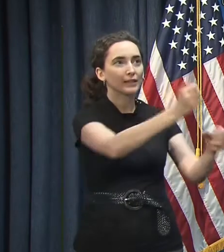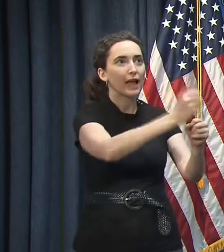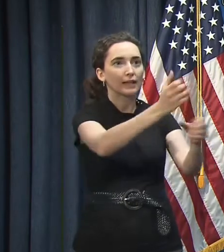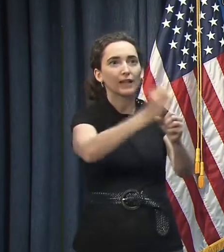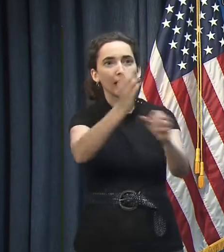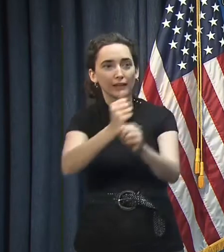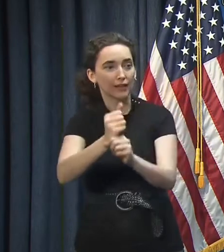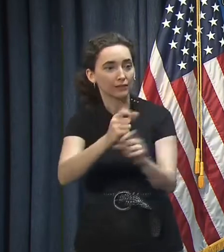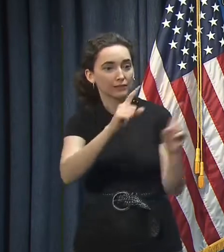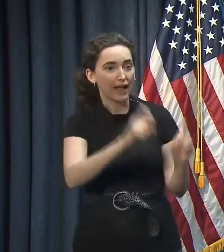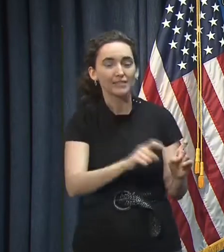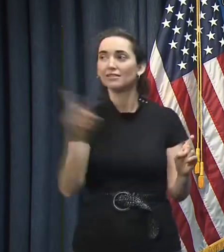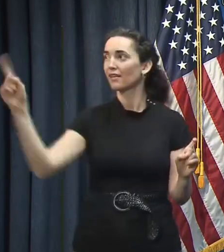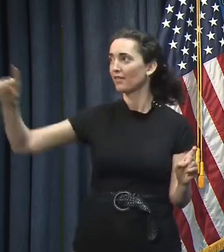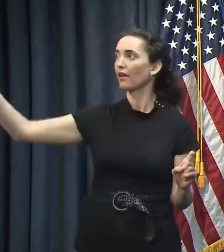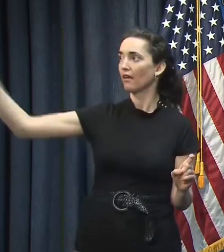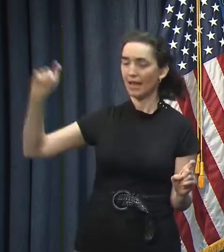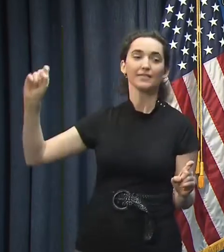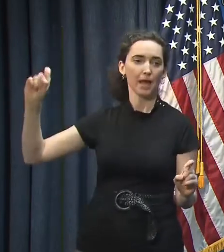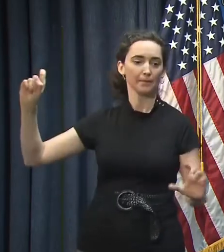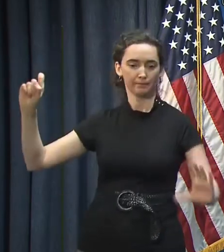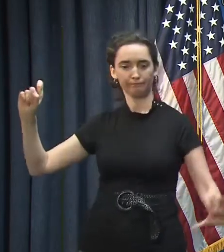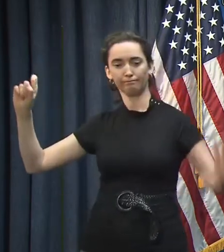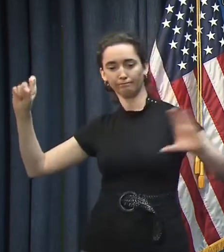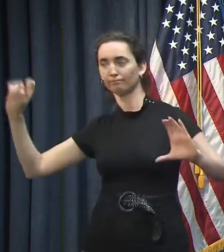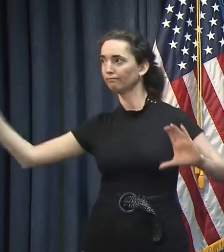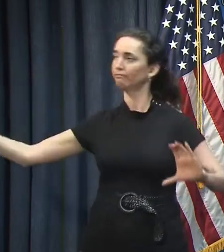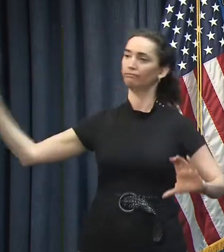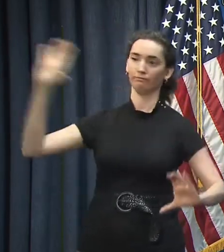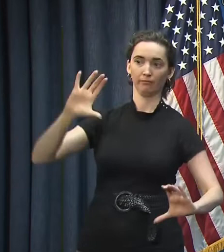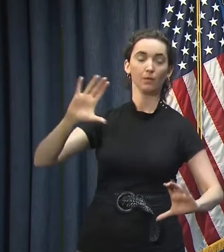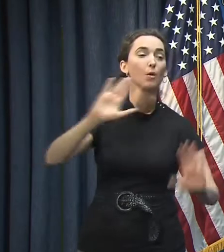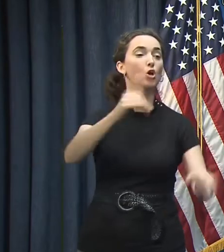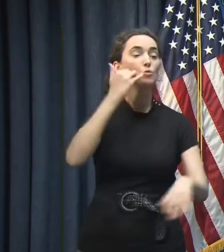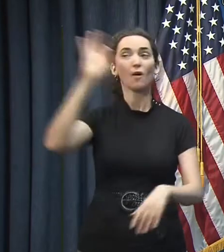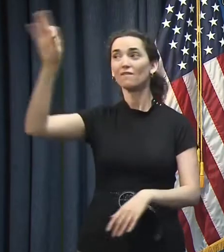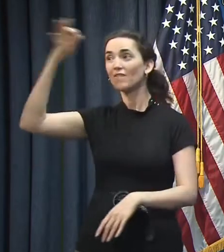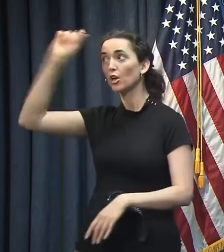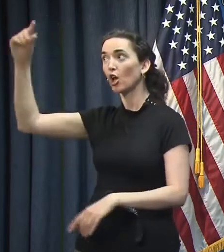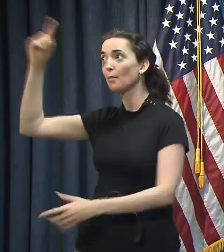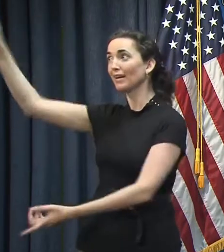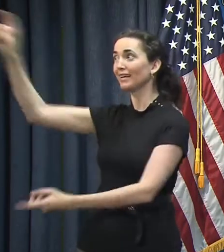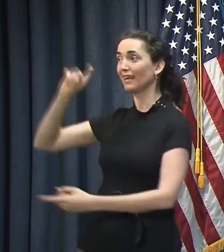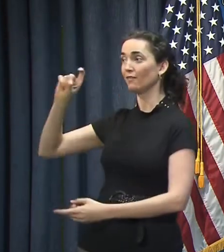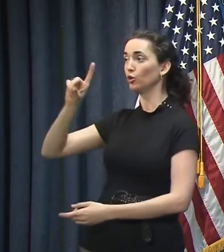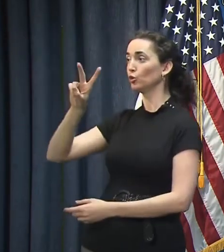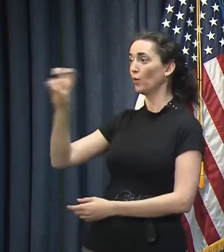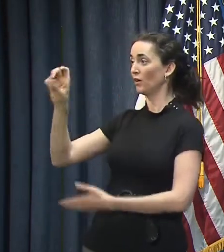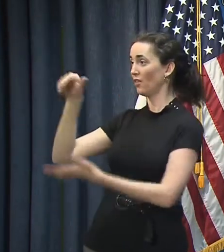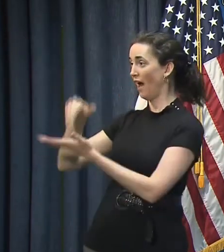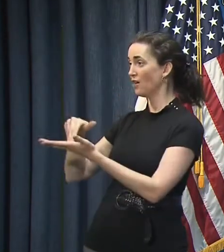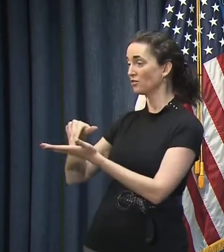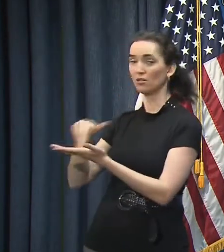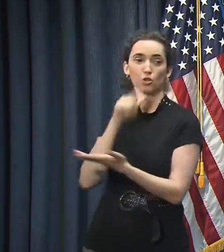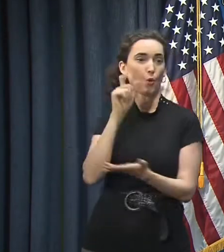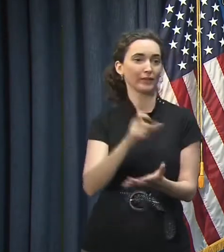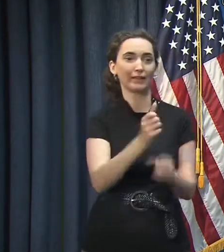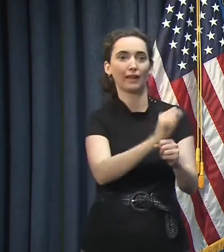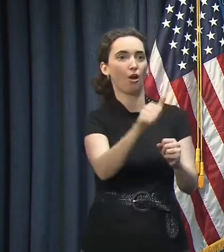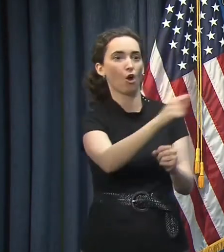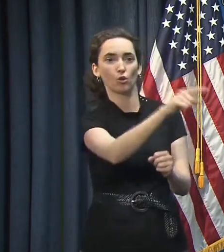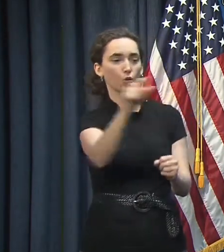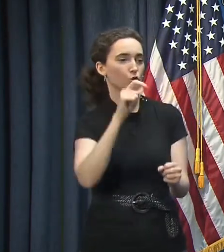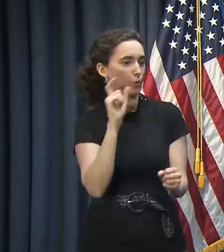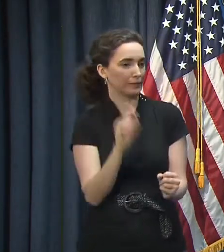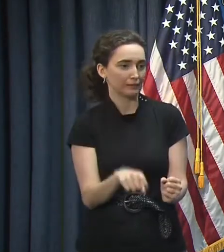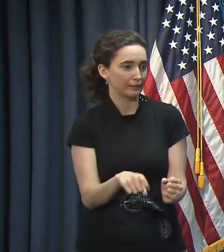Now, the truth is, if we get 200,000 from the federal government, we won't need very many from other sources. And the additional